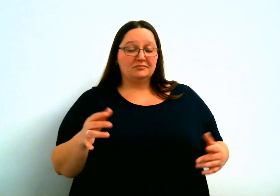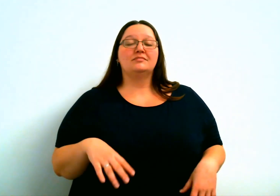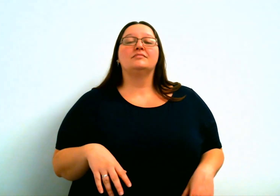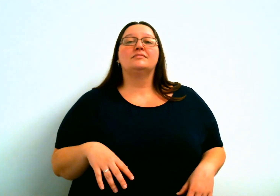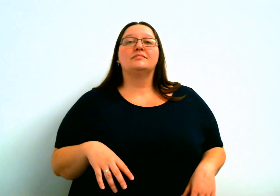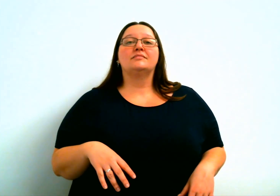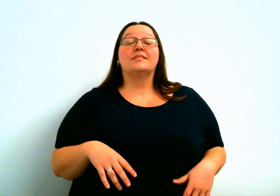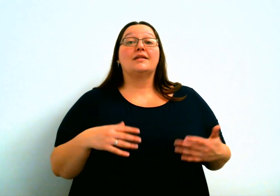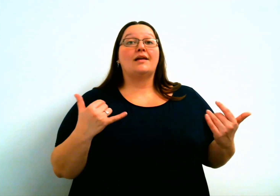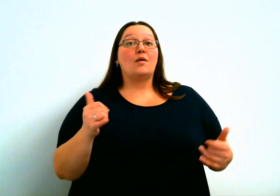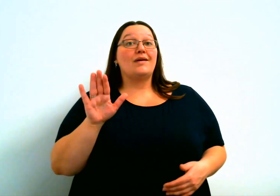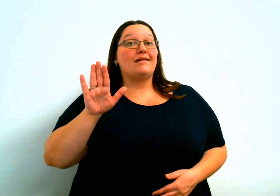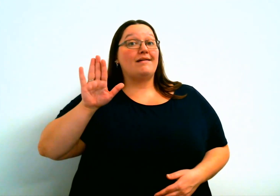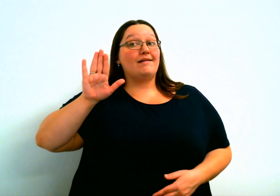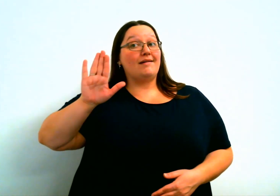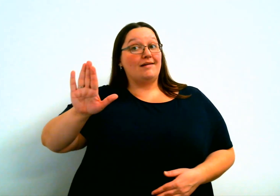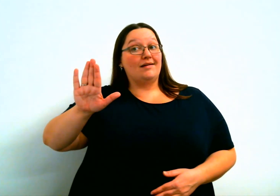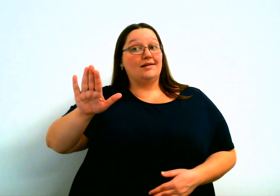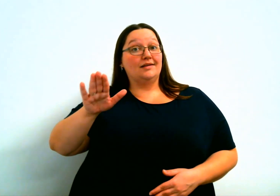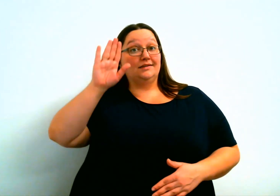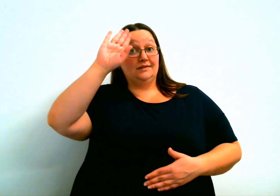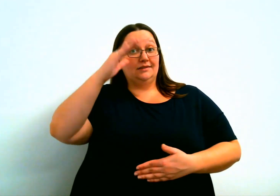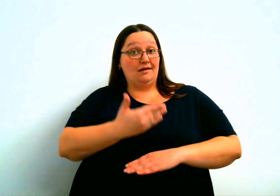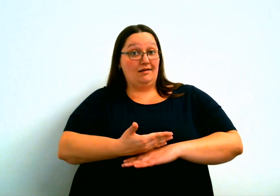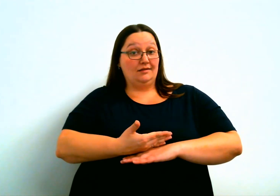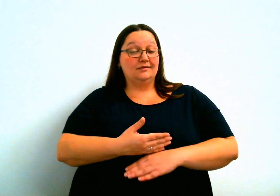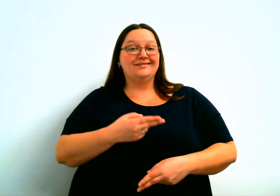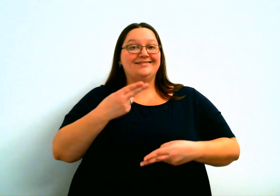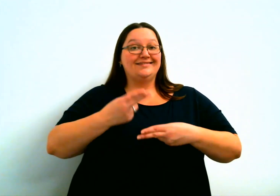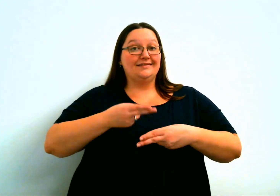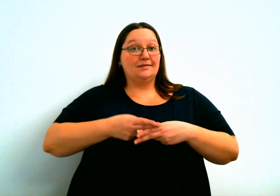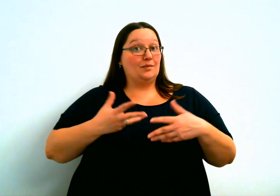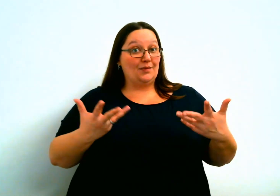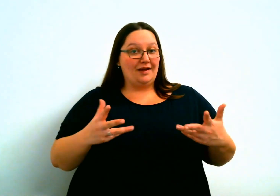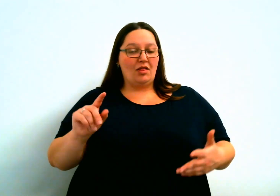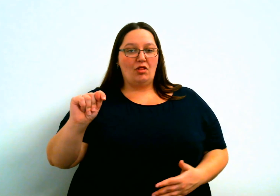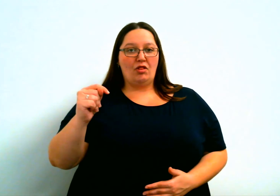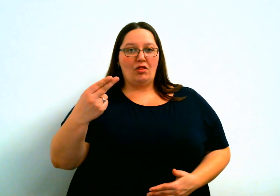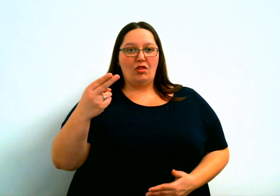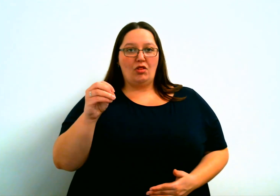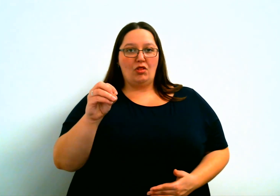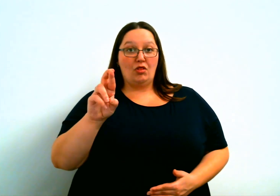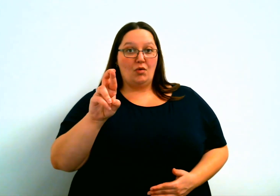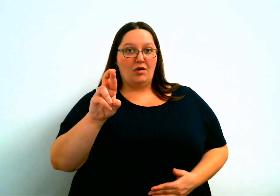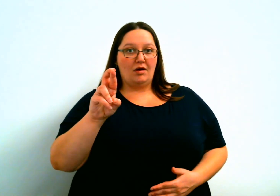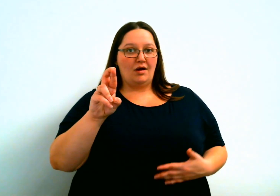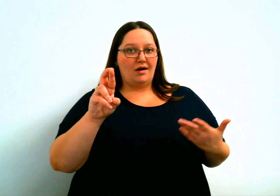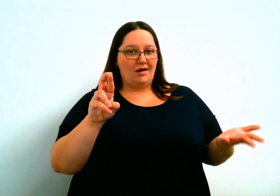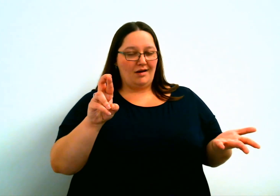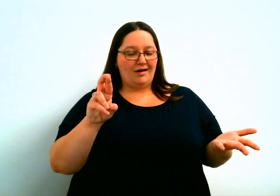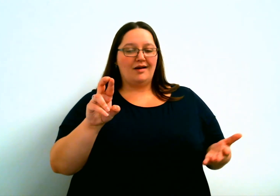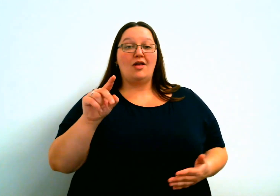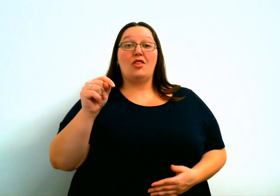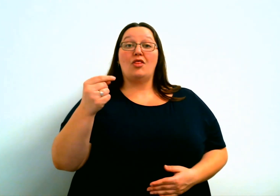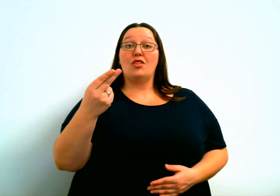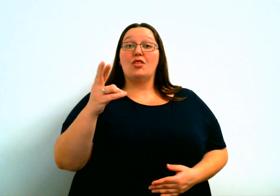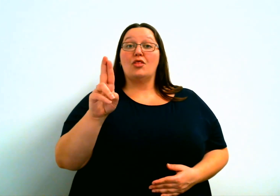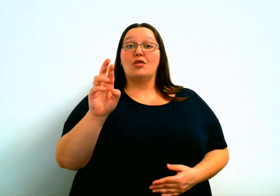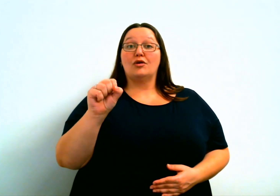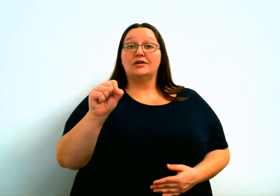became Wednesday. Now Odin had a son. Odin's son's name was